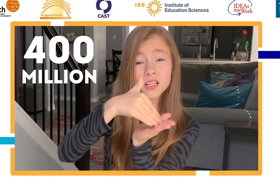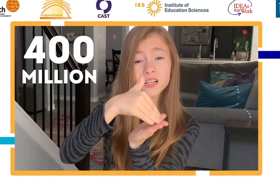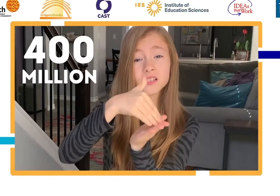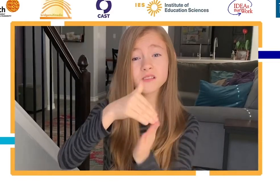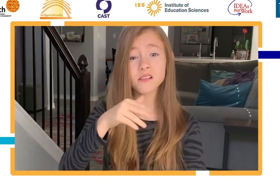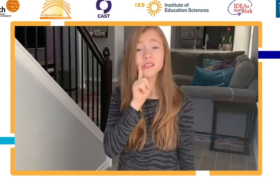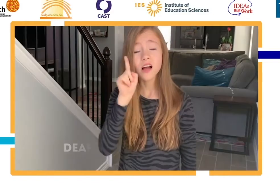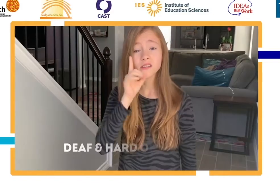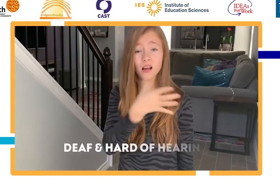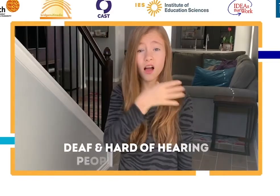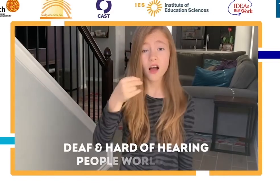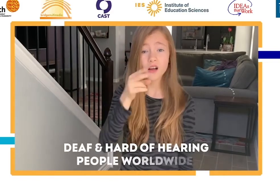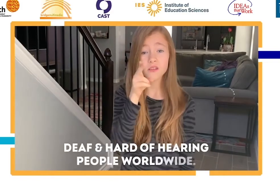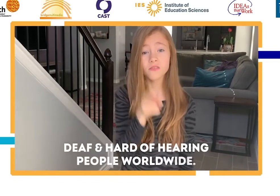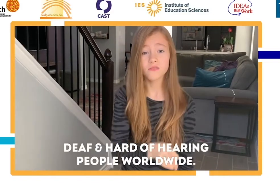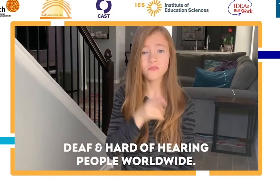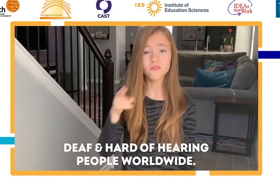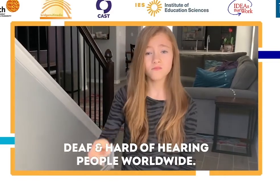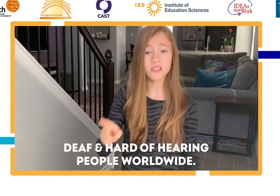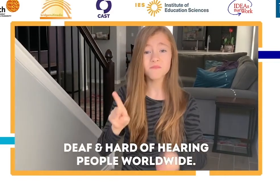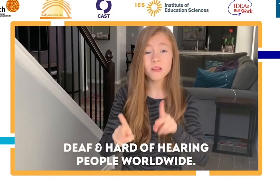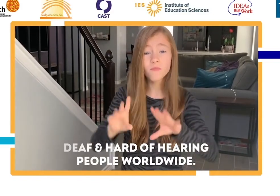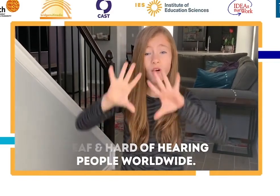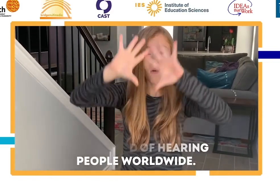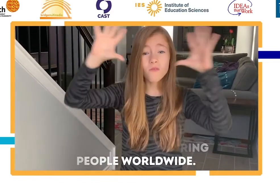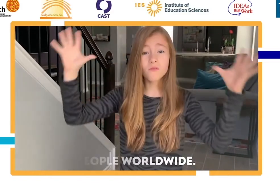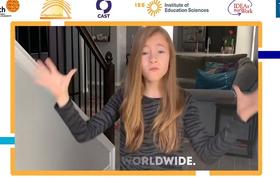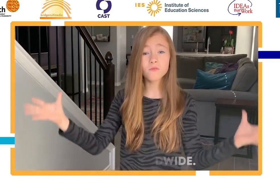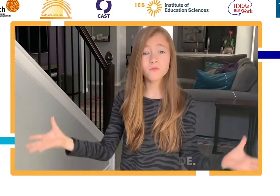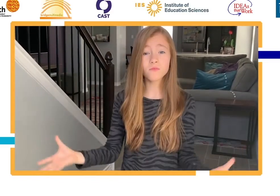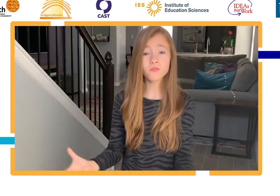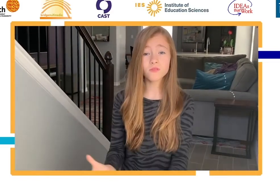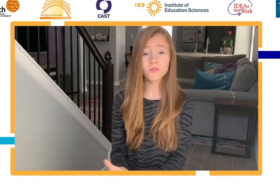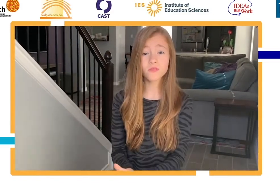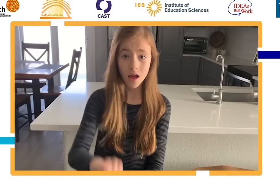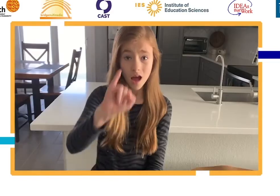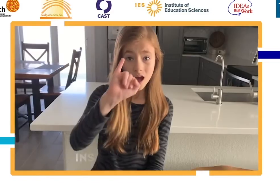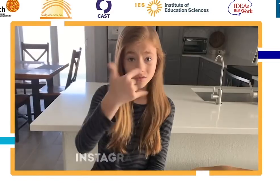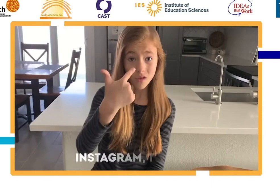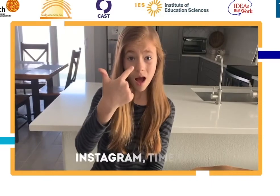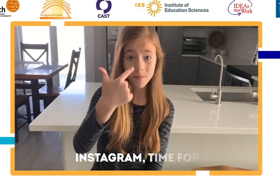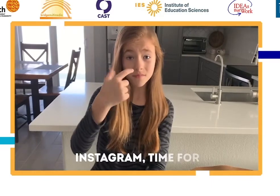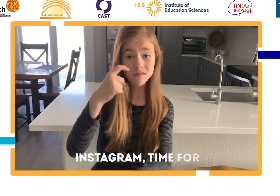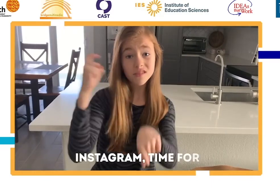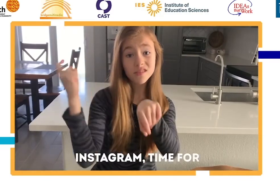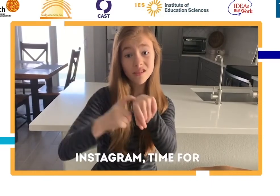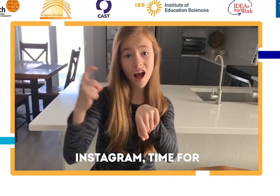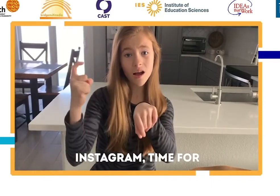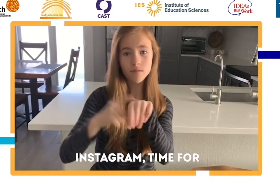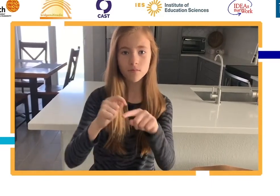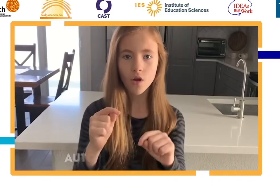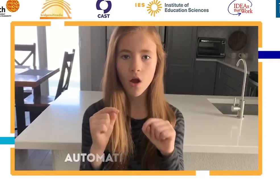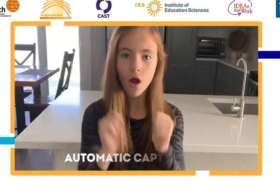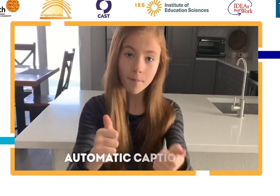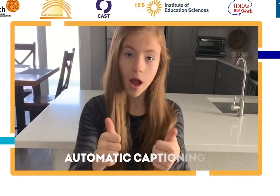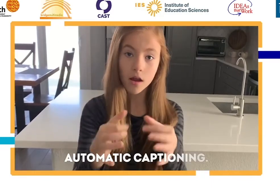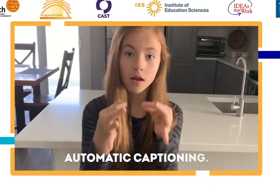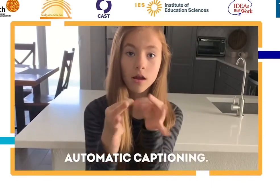deaf and hard of hearing people worldwide. Instagram, time for automatic